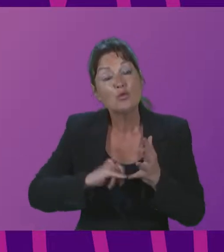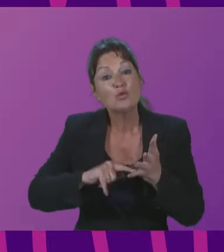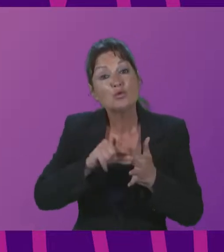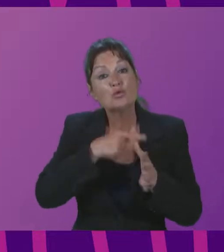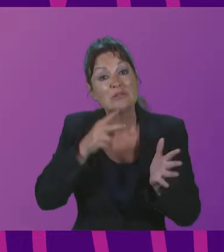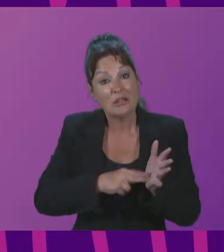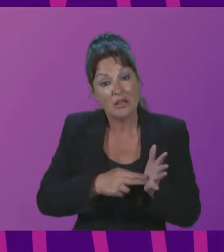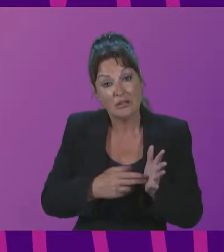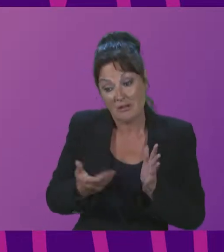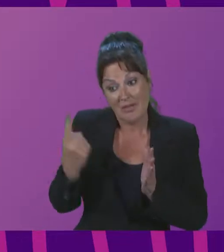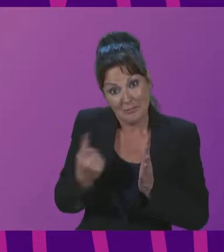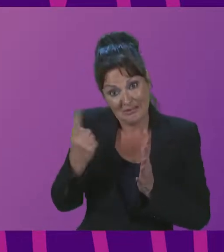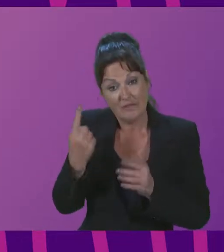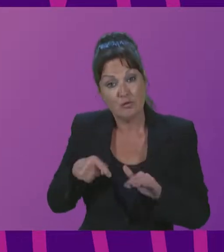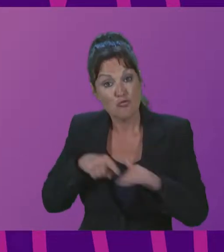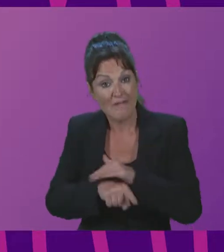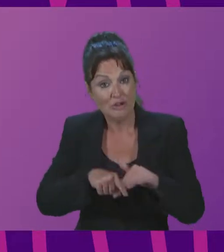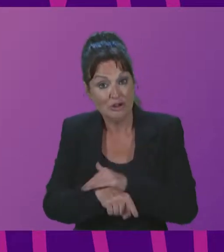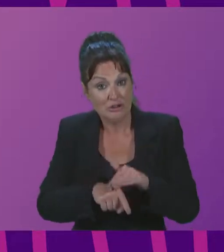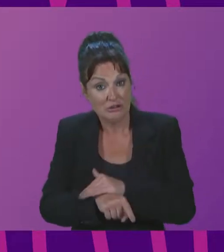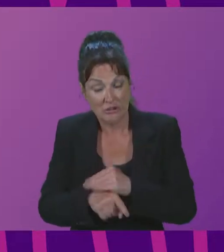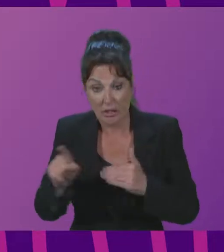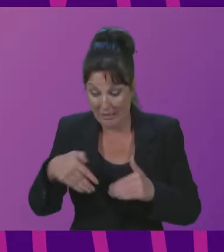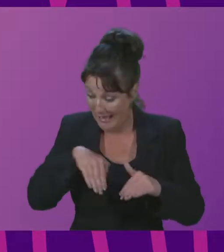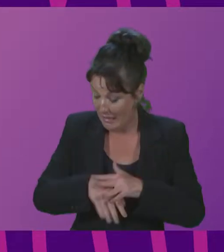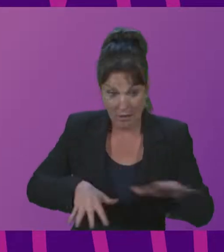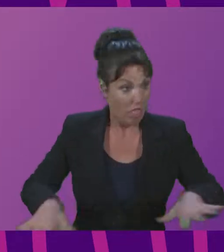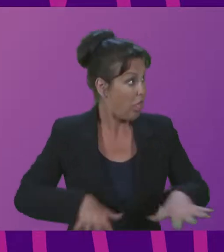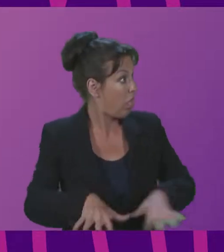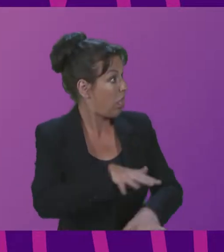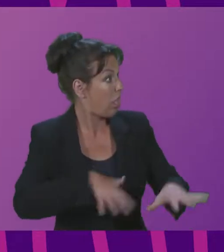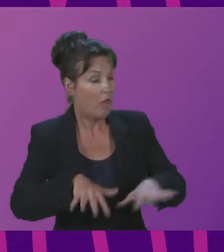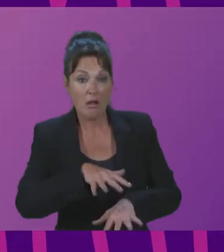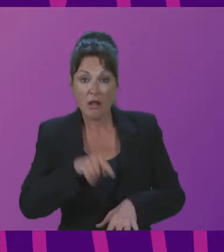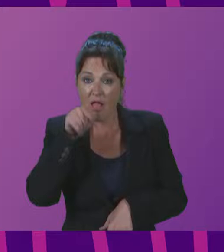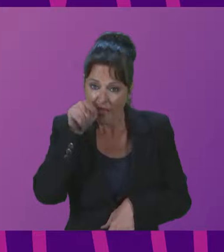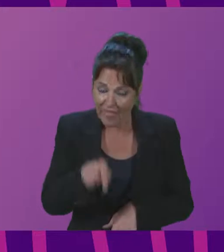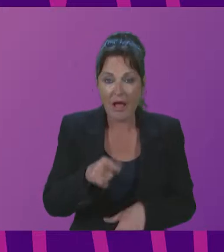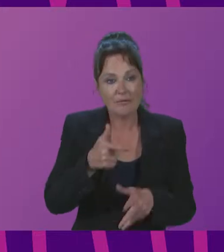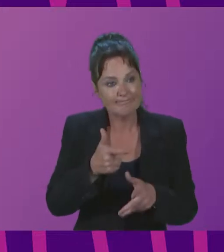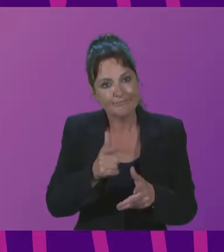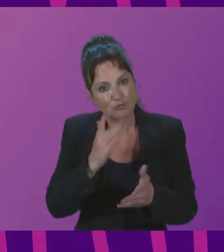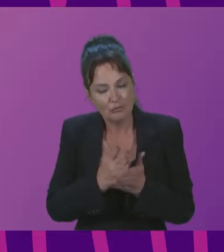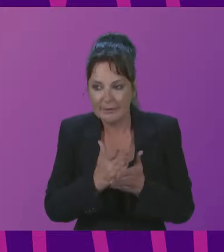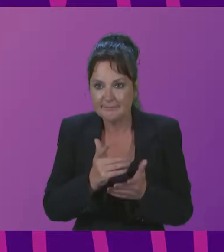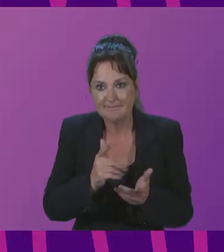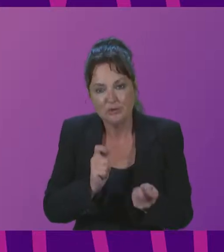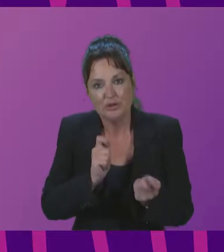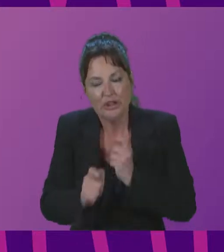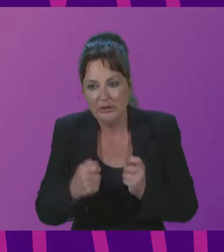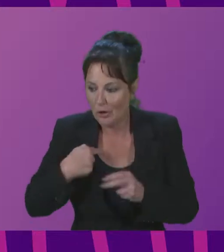refugees and internal displaced, which disrupted our traditions and norms.